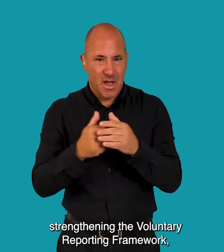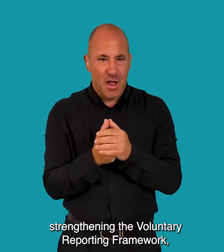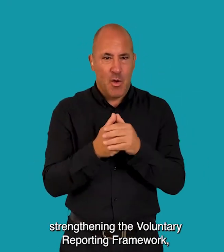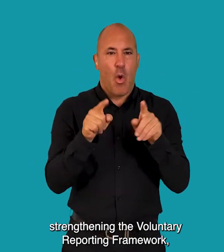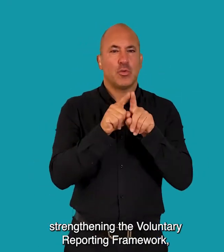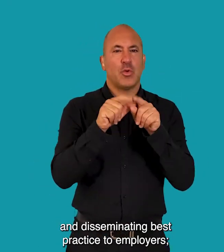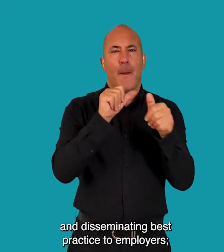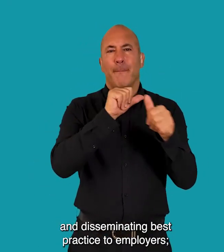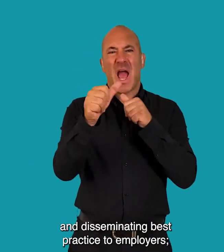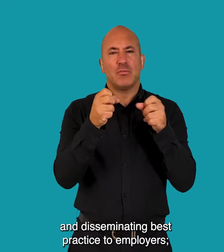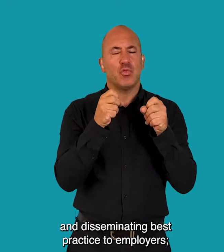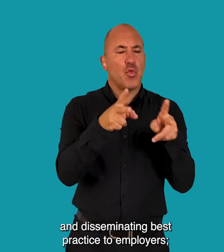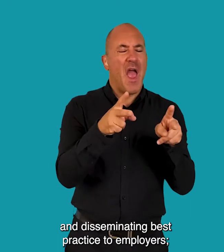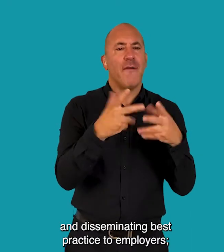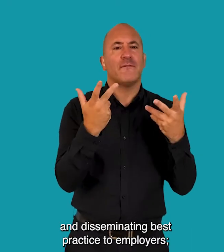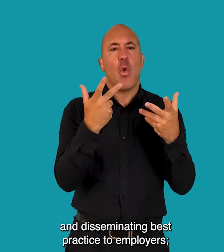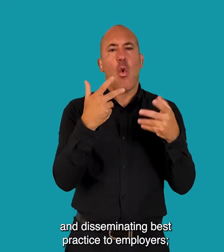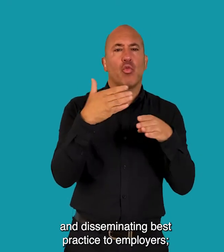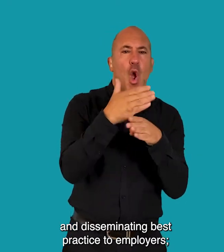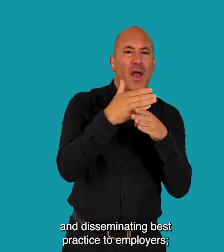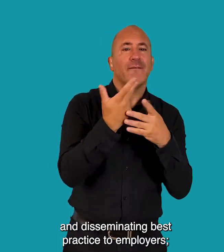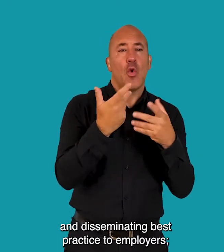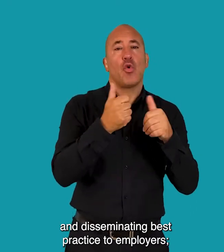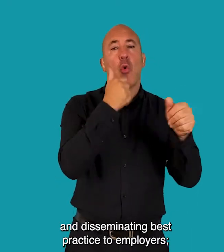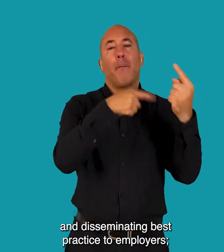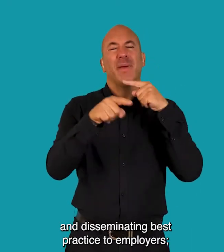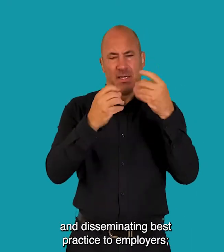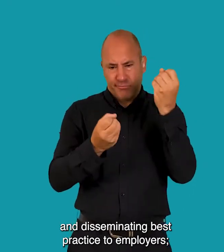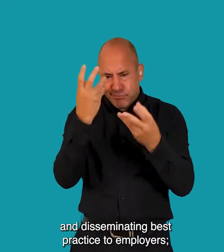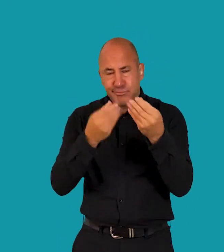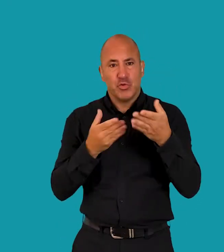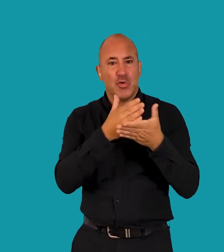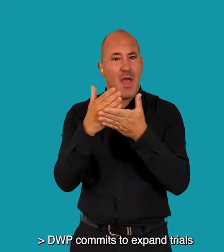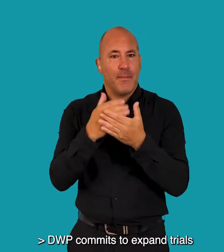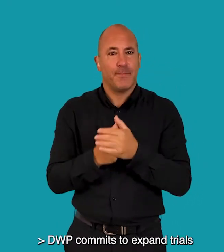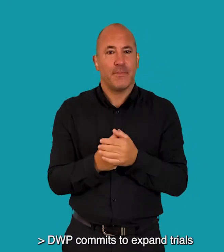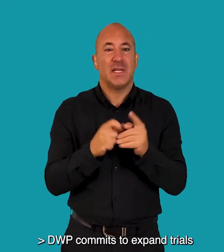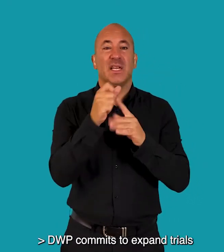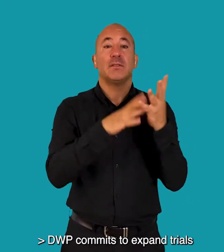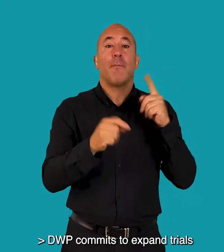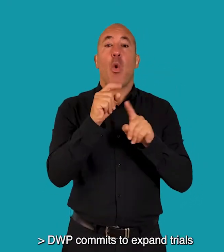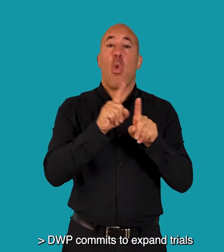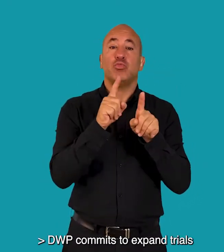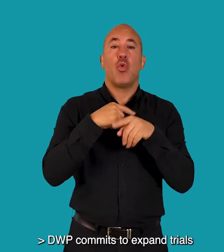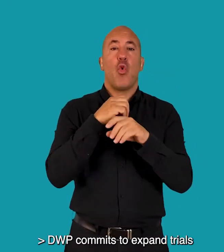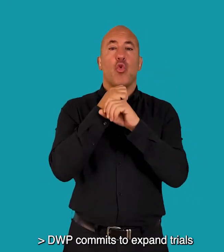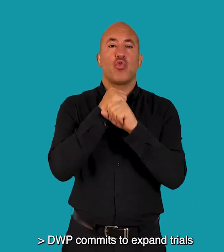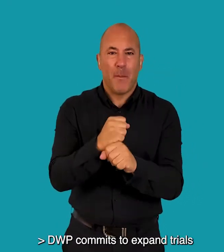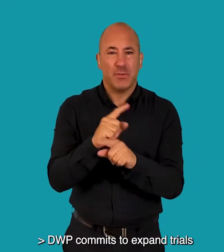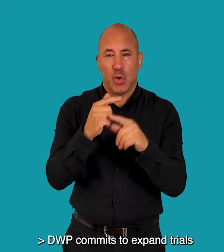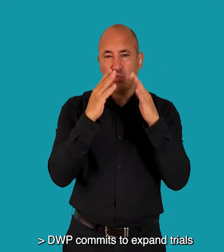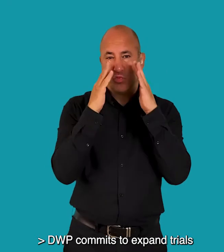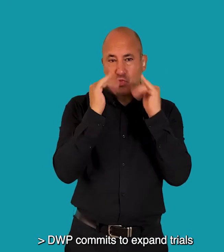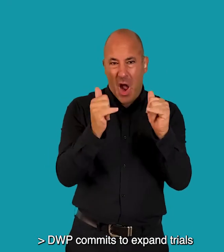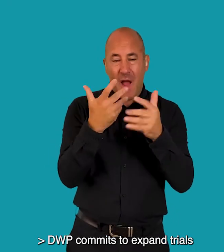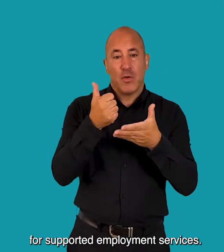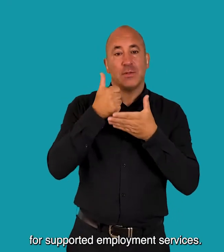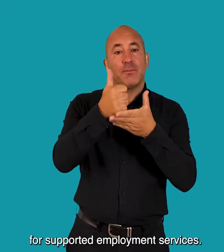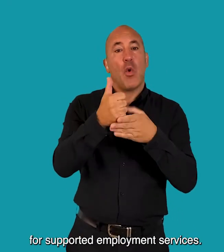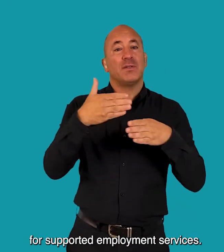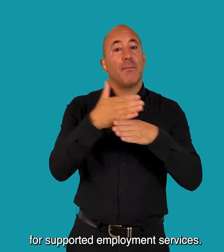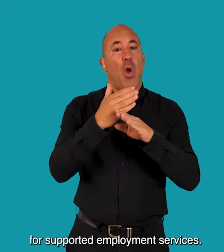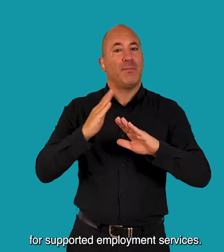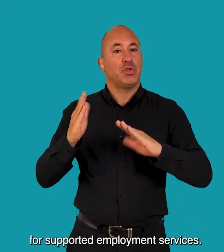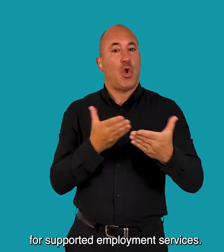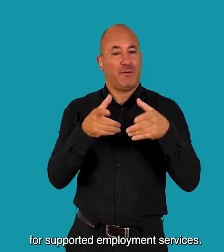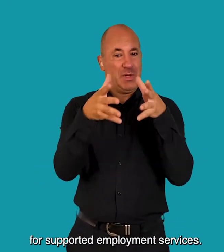framework and disseminating best practice to employers And DWP commits to expand trials for